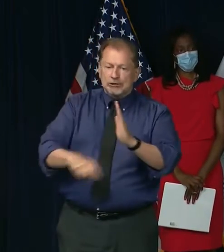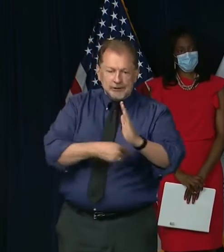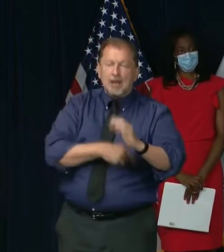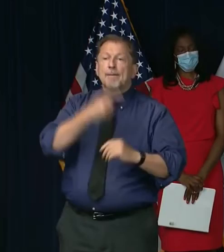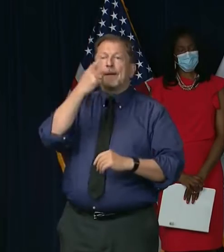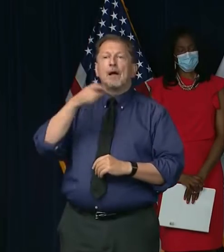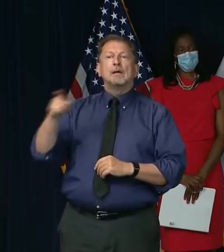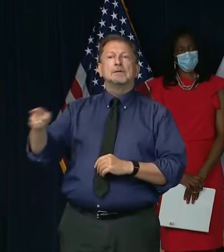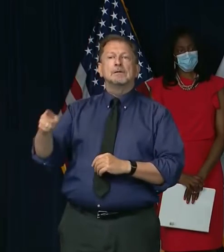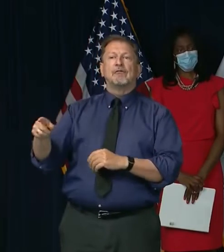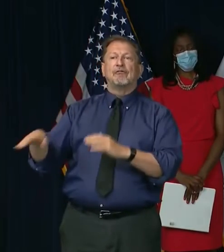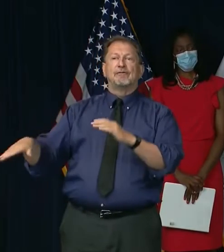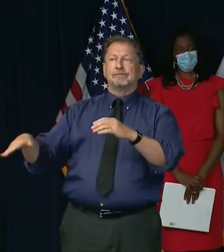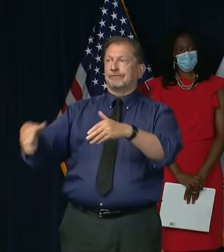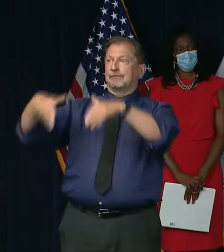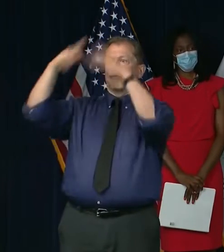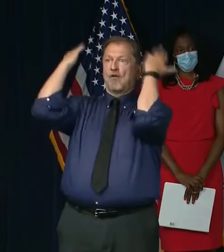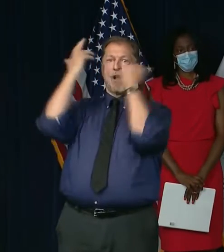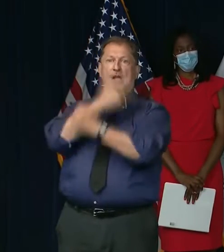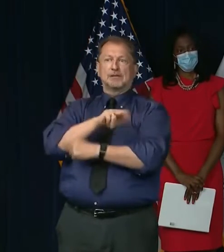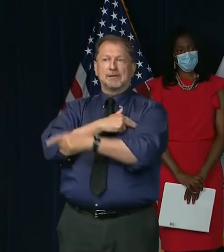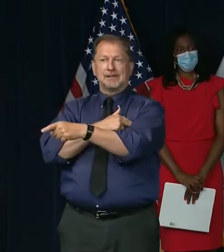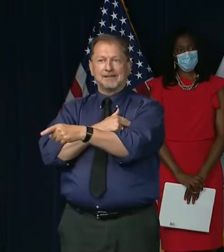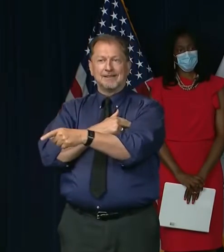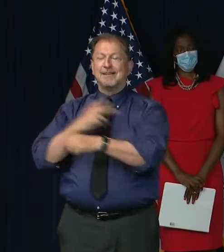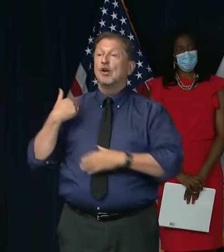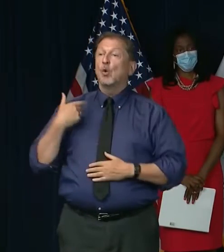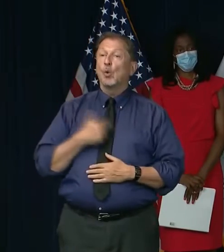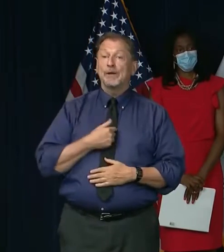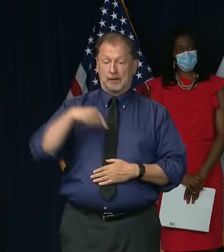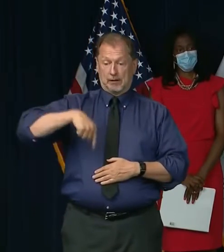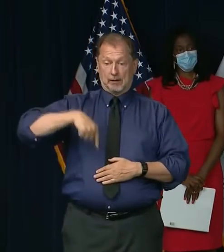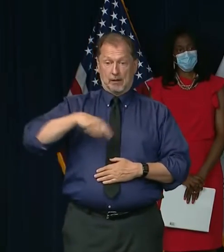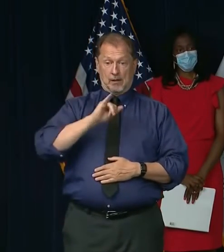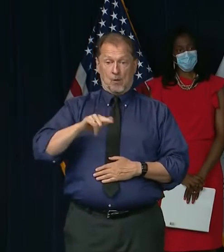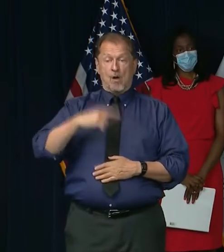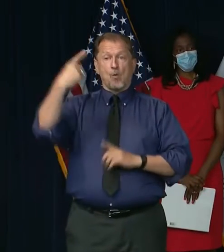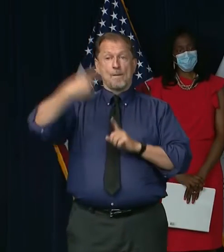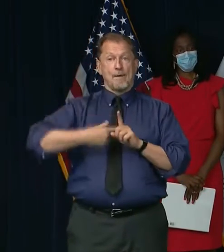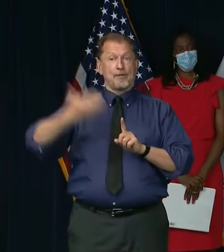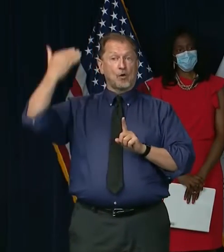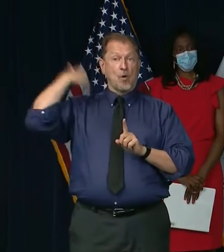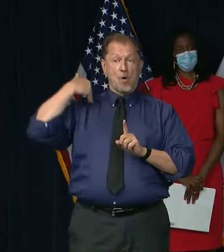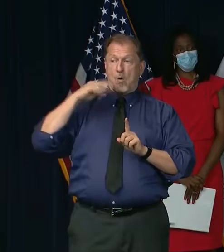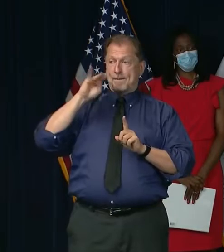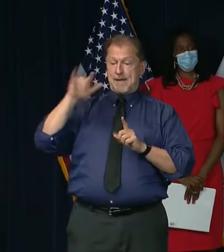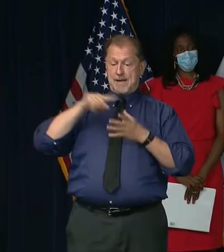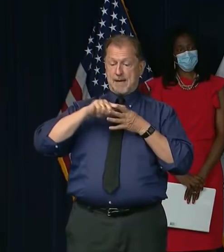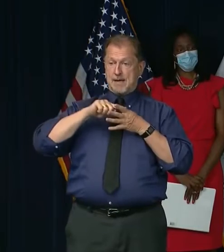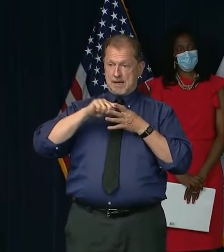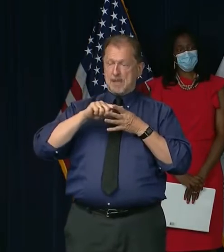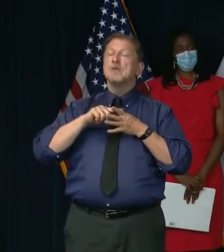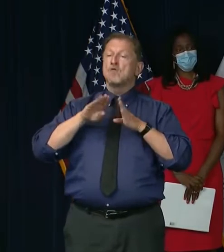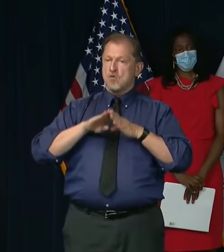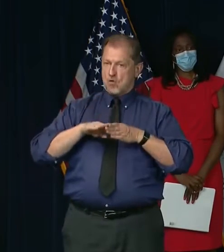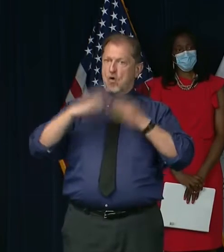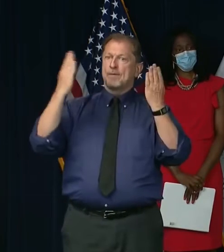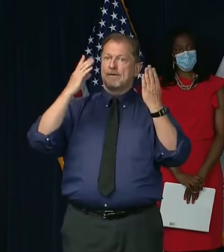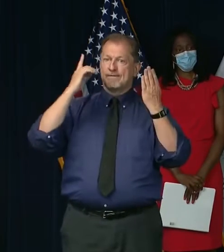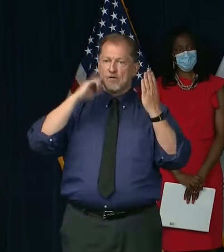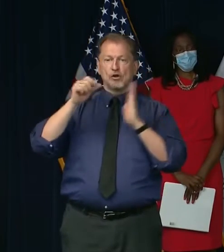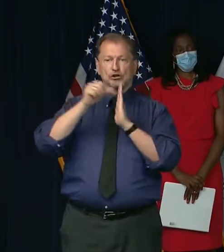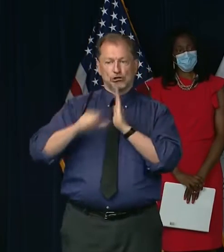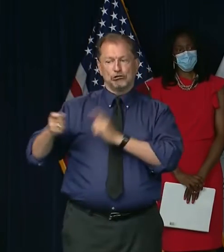allowed elective surgeries more than a month ago back in early May. And if we